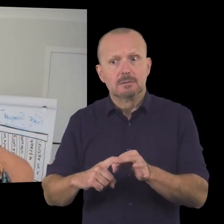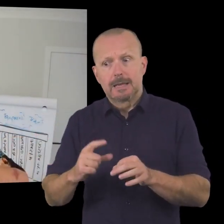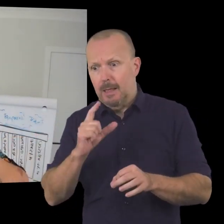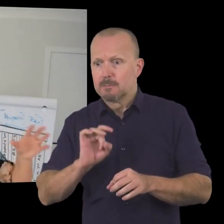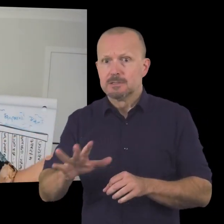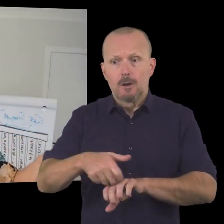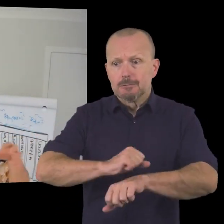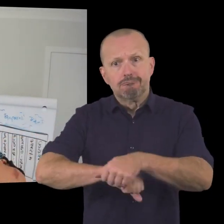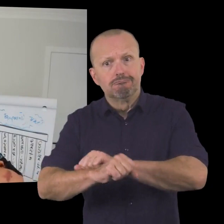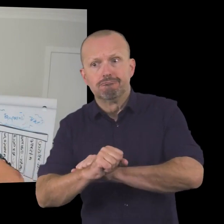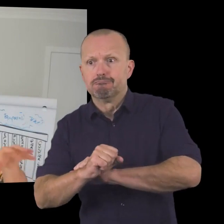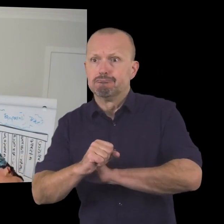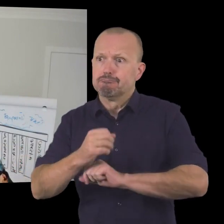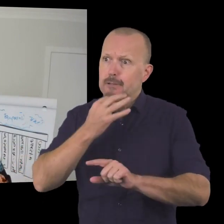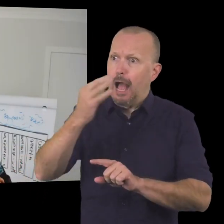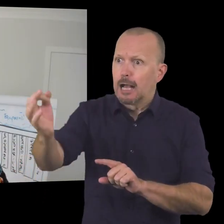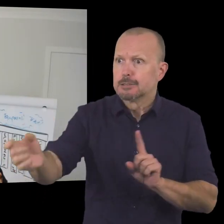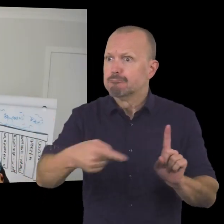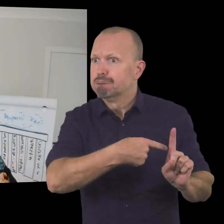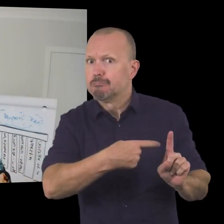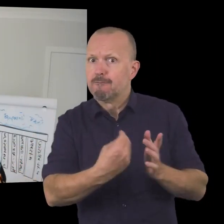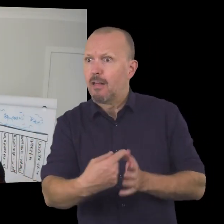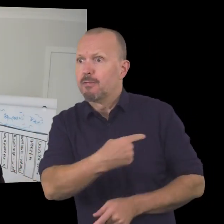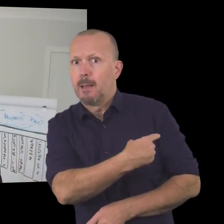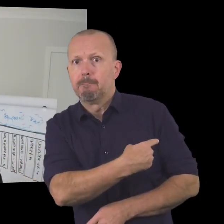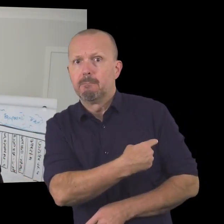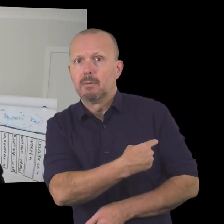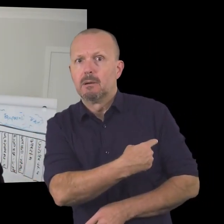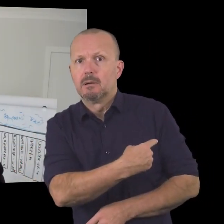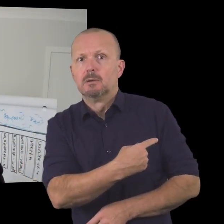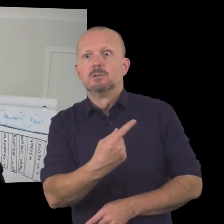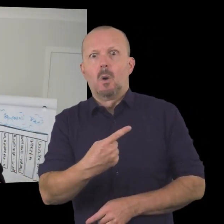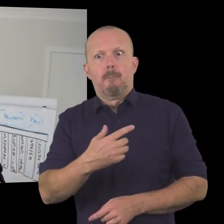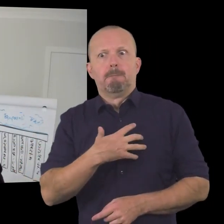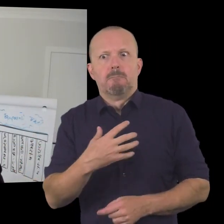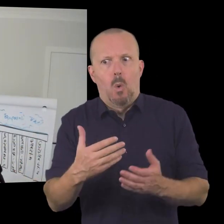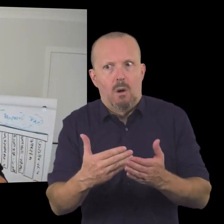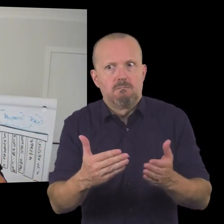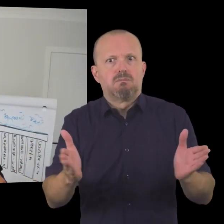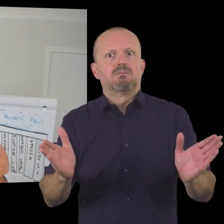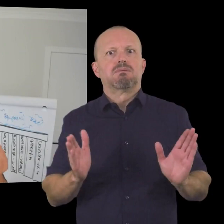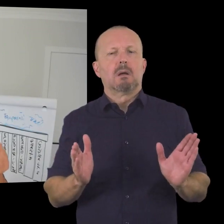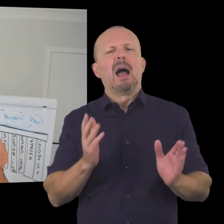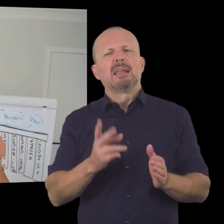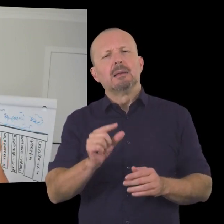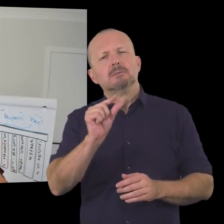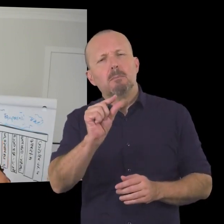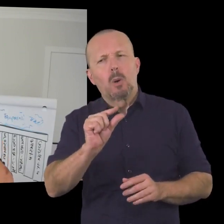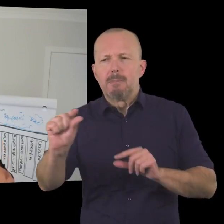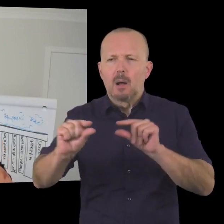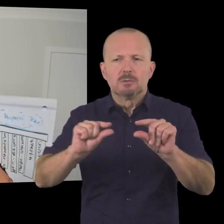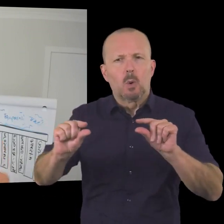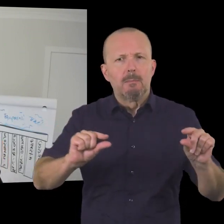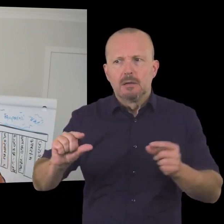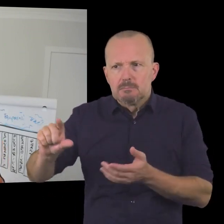far and wide as you possibly can via technology so it increases your chances of of being able to make the ask and raise